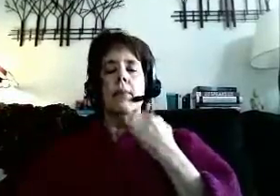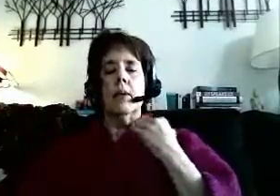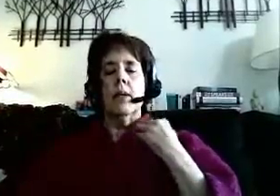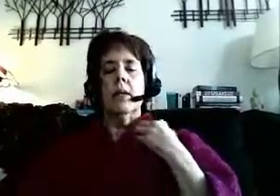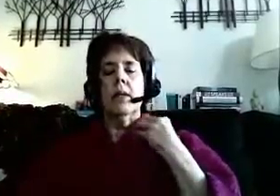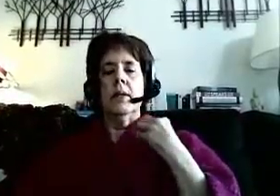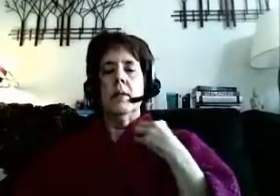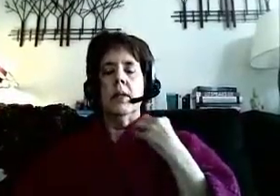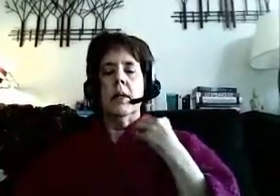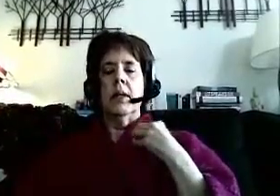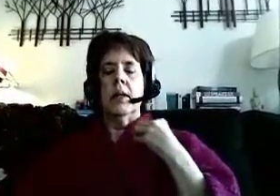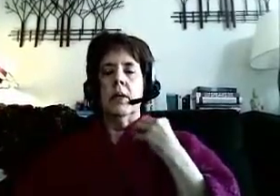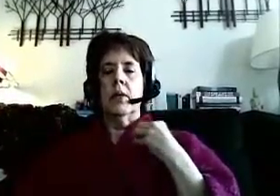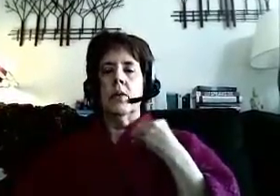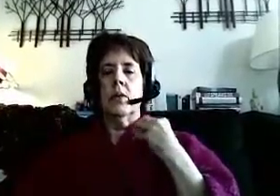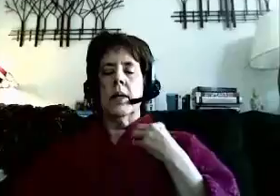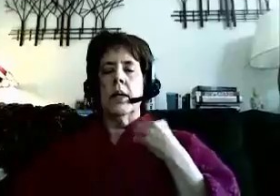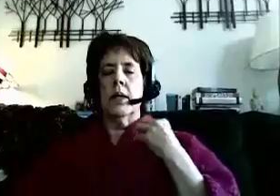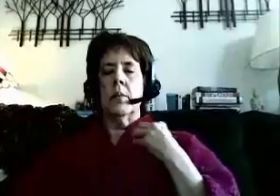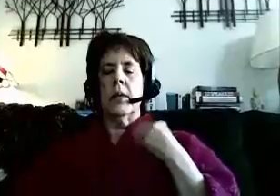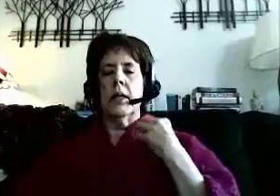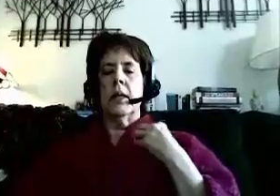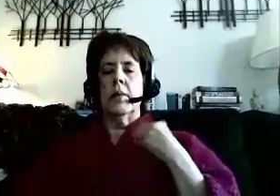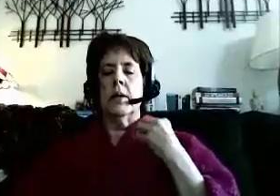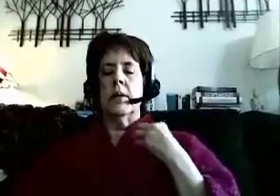When did this ability to heal so quickly and completely appear?